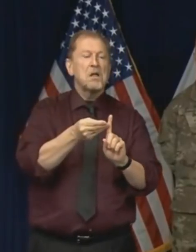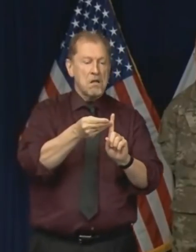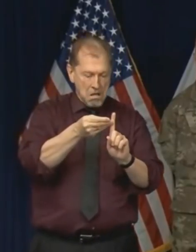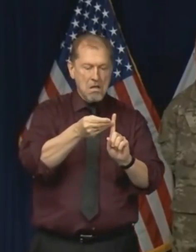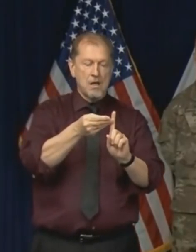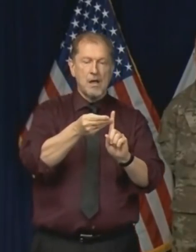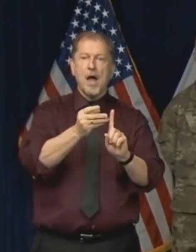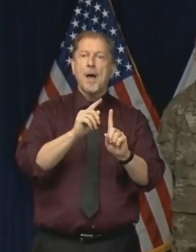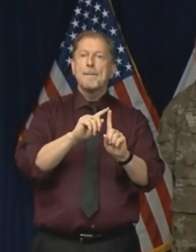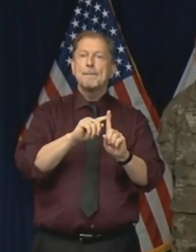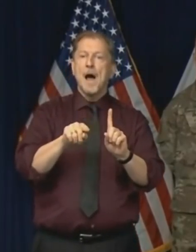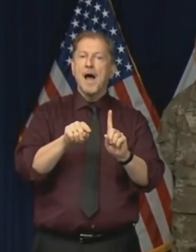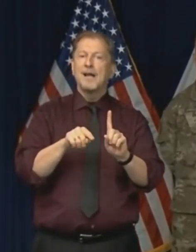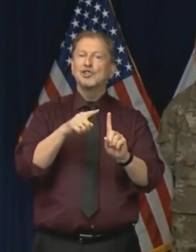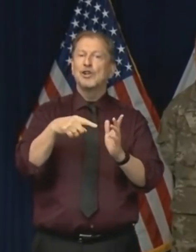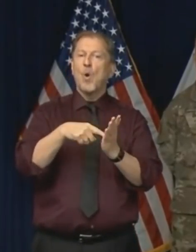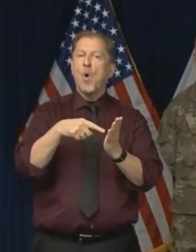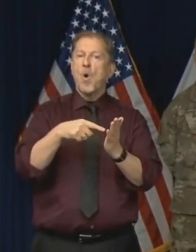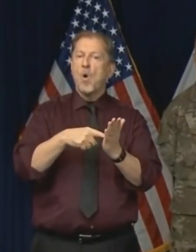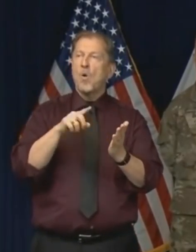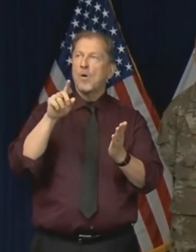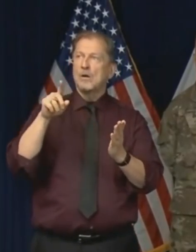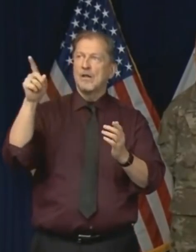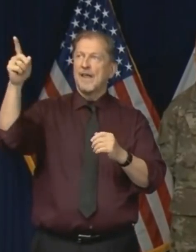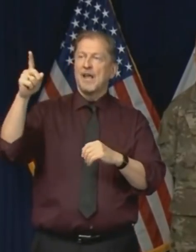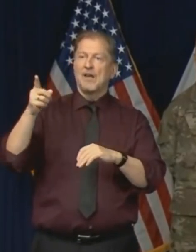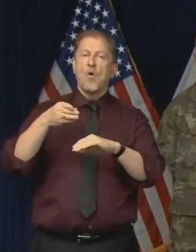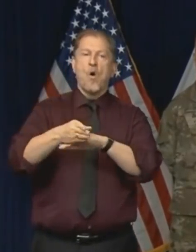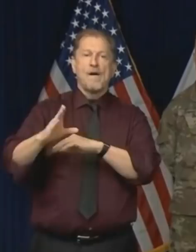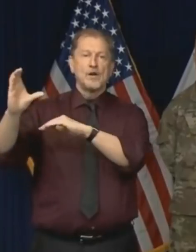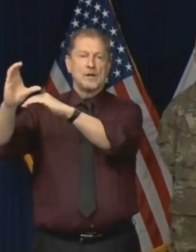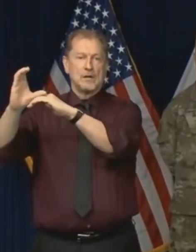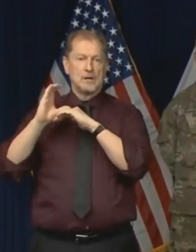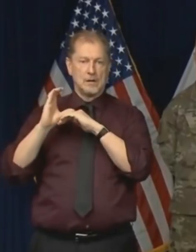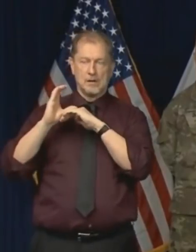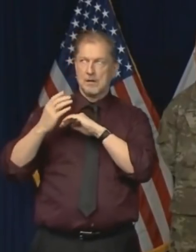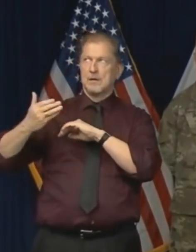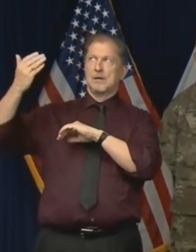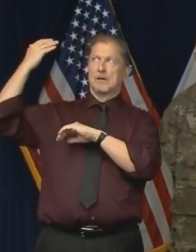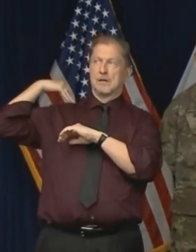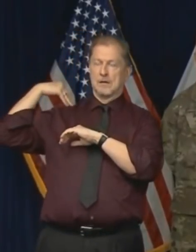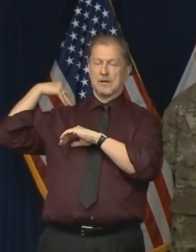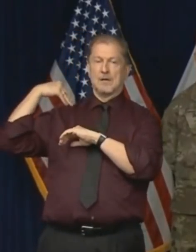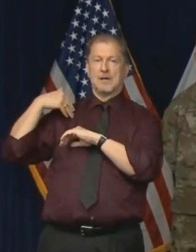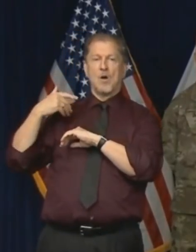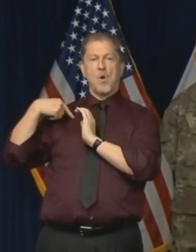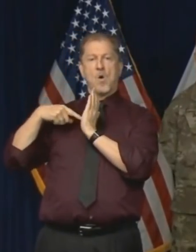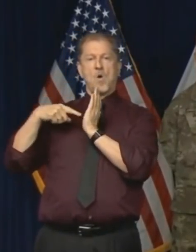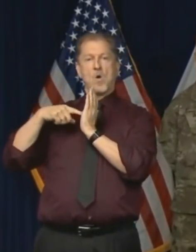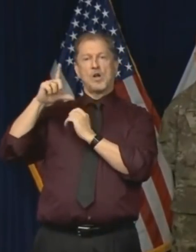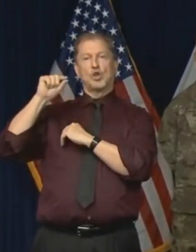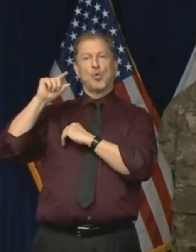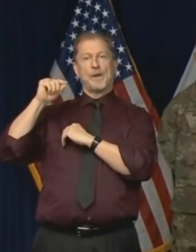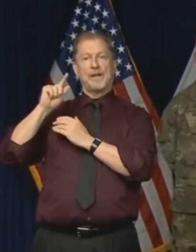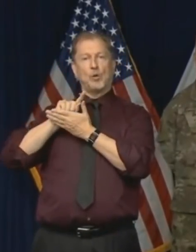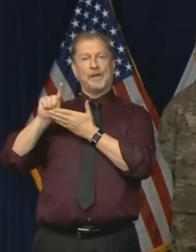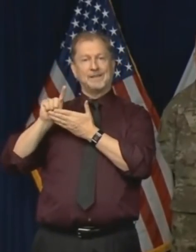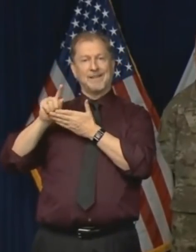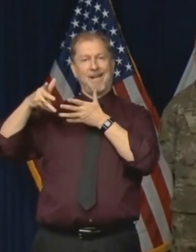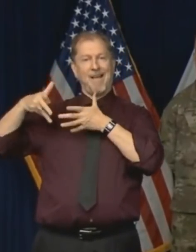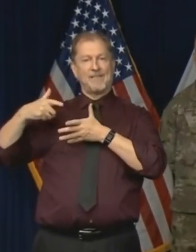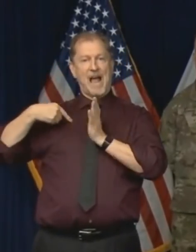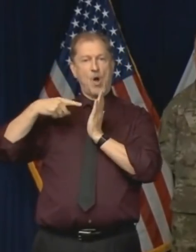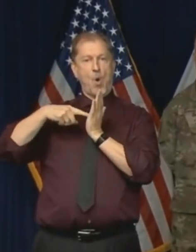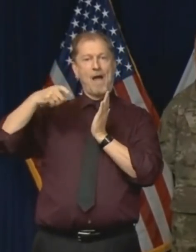of years ago that she has 20 penalty weeks and won't get any benefits for 20 penalty weeks and